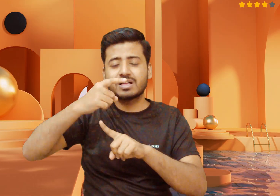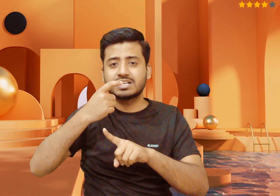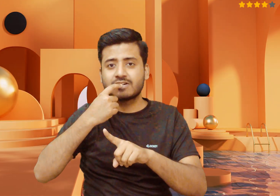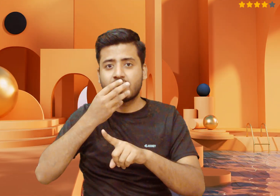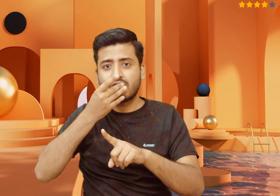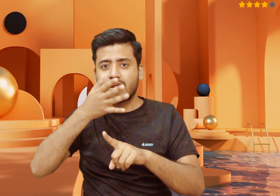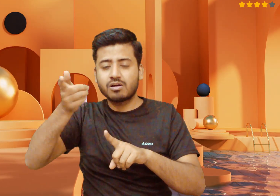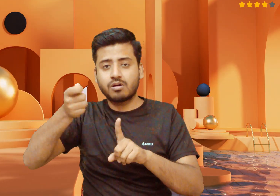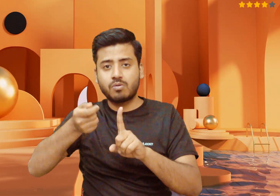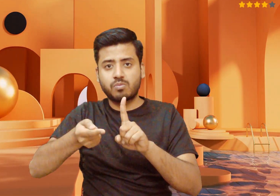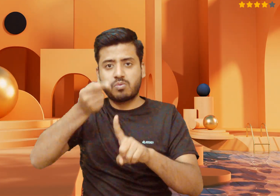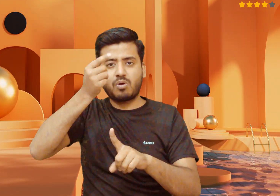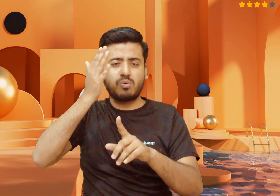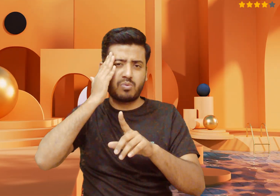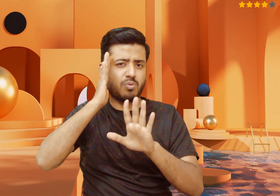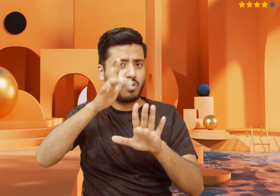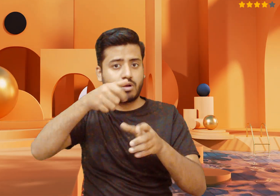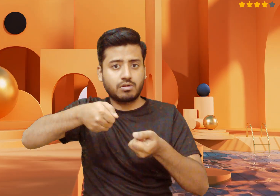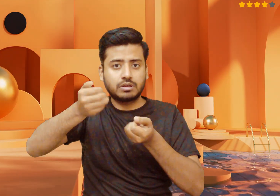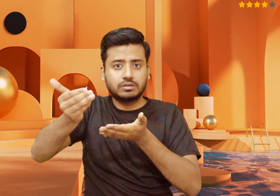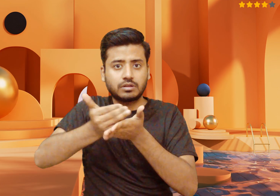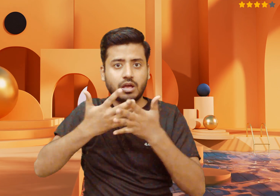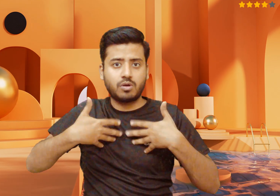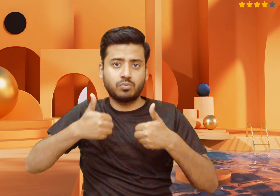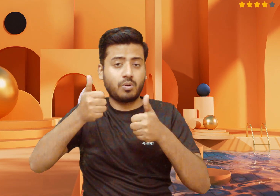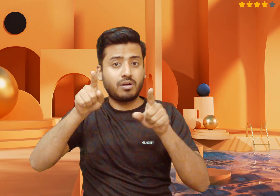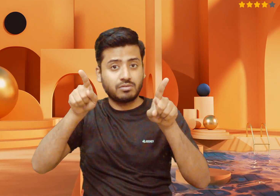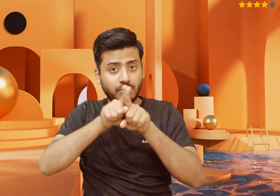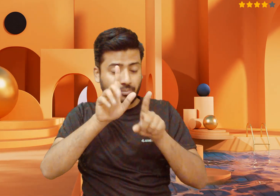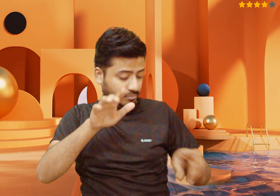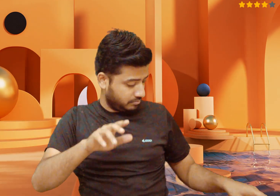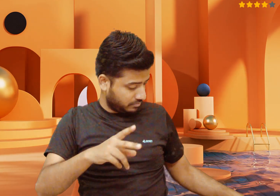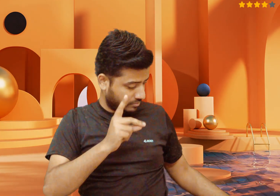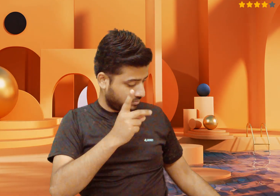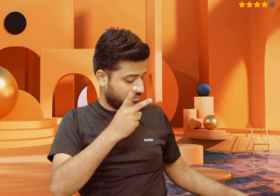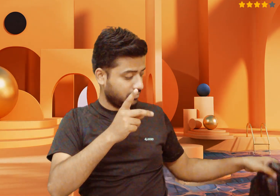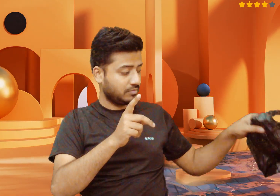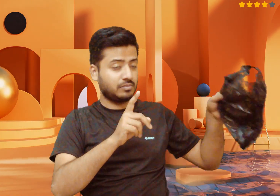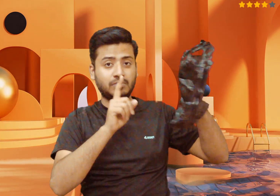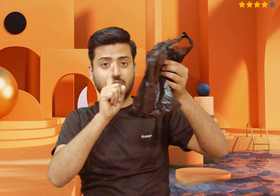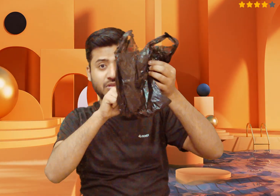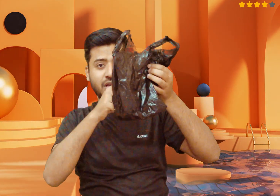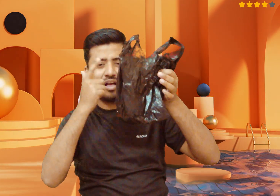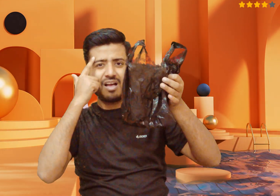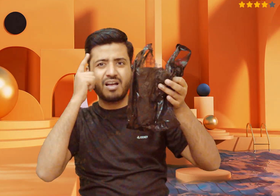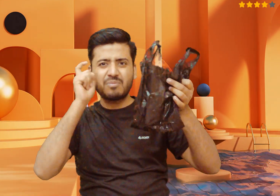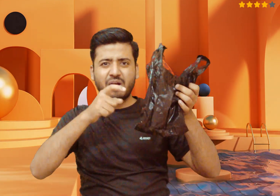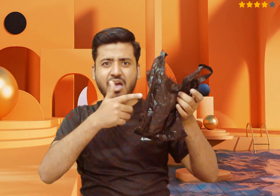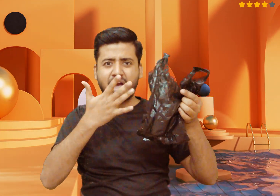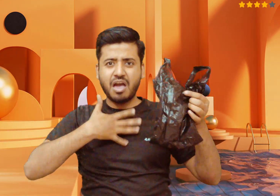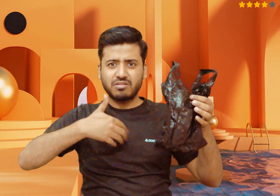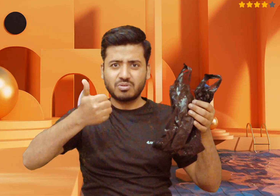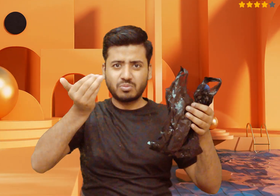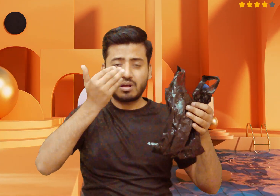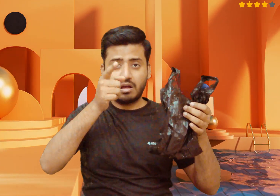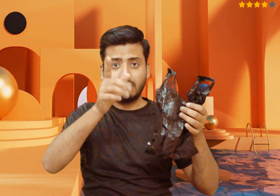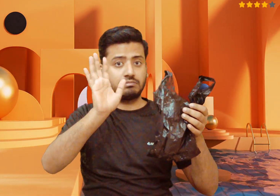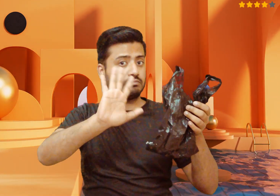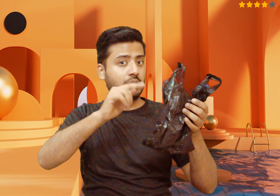Studies suggest that plastic pollution can cause various health problems, including endocrine disruption, hormone imbalances, and